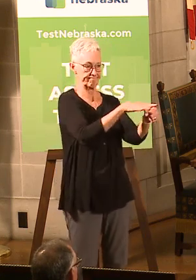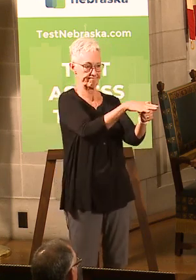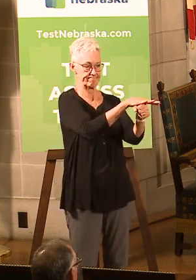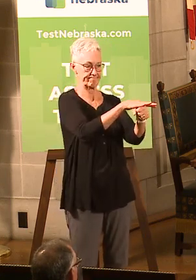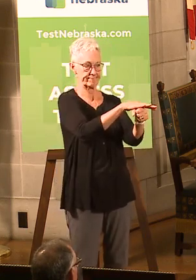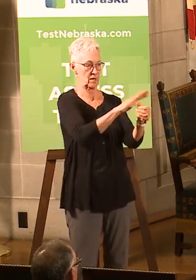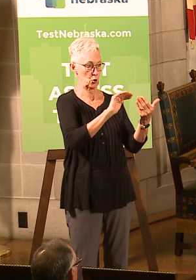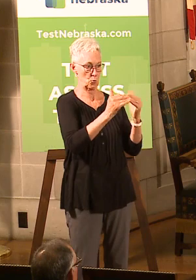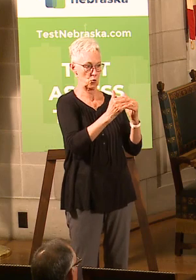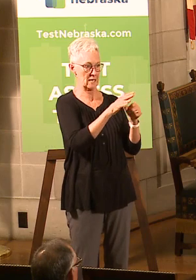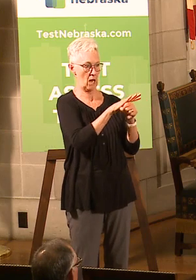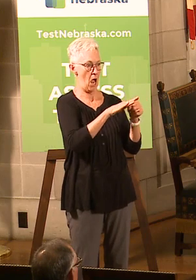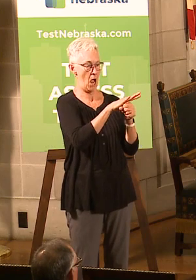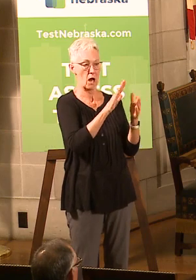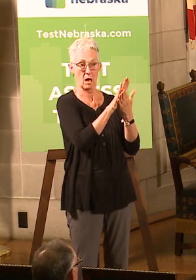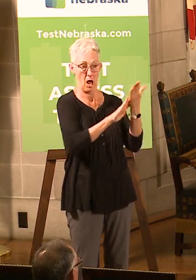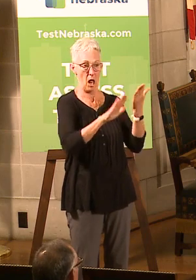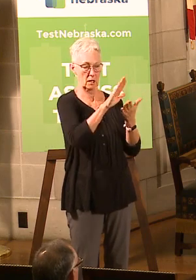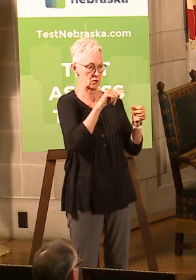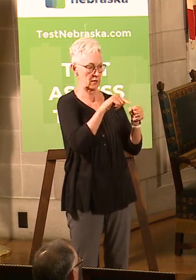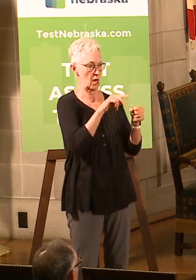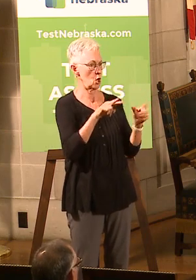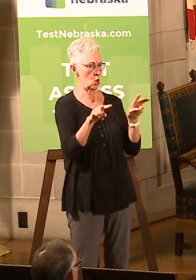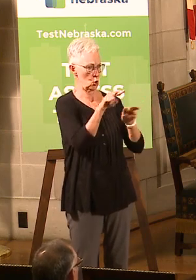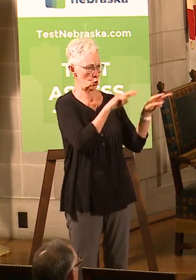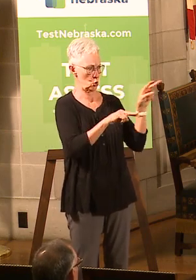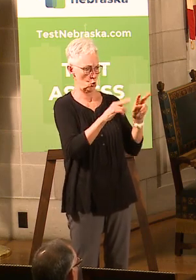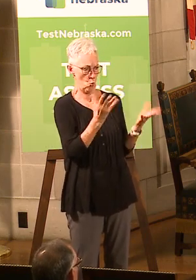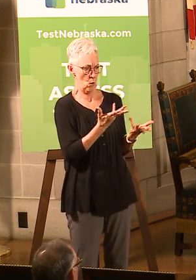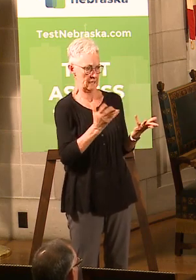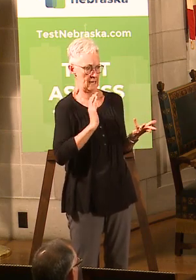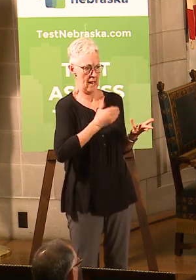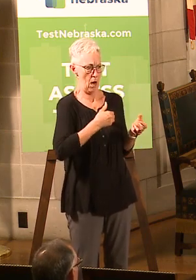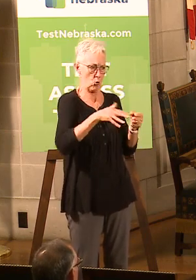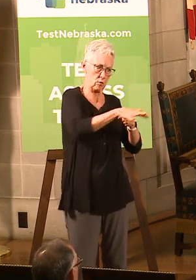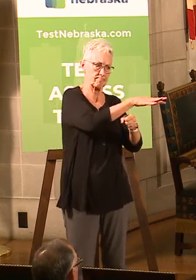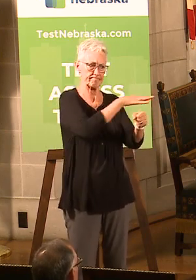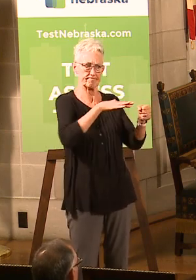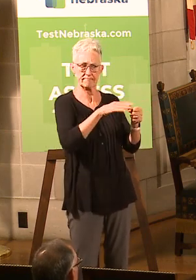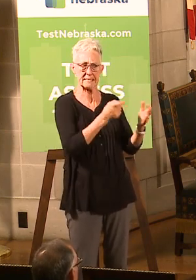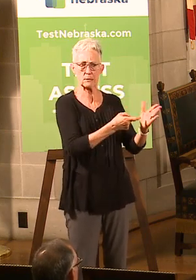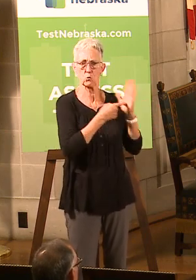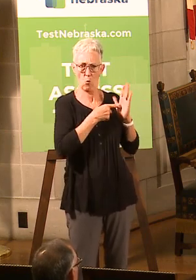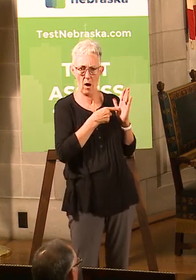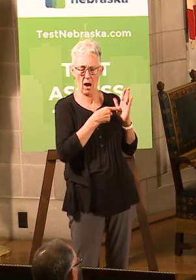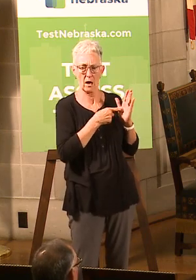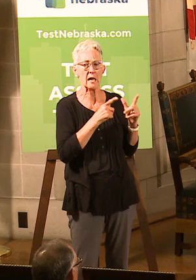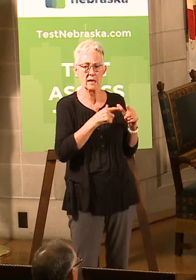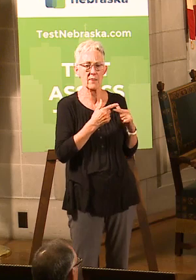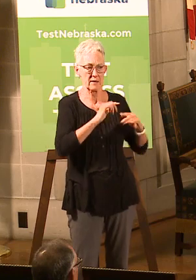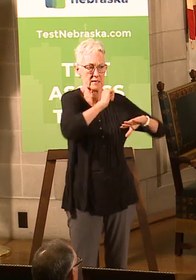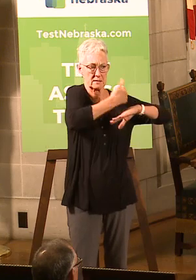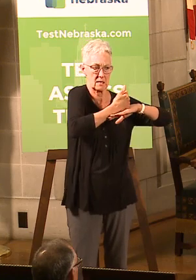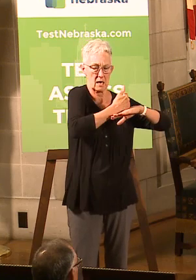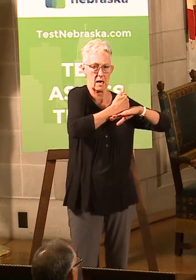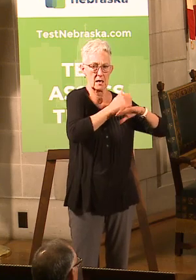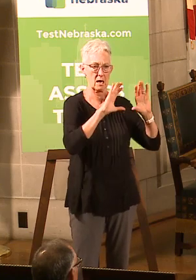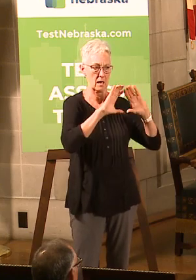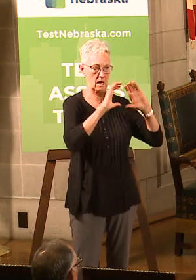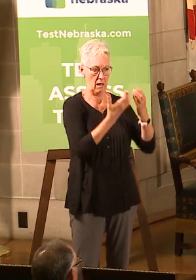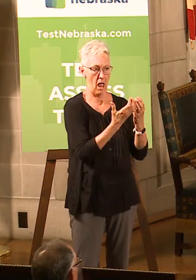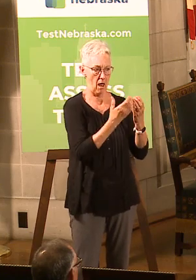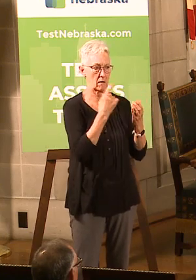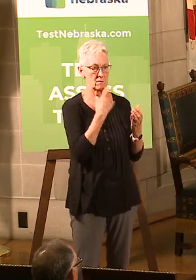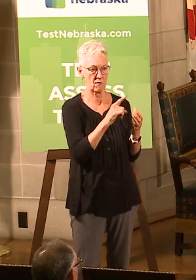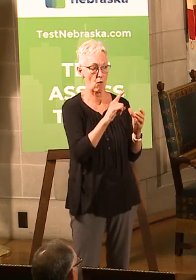does, Fred, to your point, get back to what does each community college think they need and working together with their communities. So it may be a different